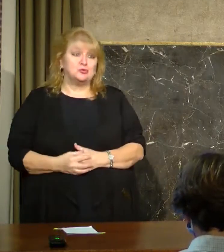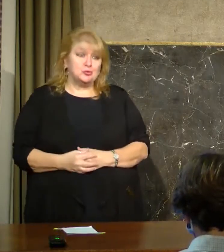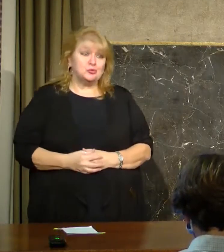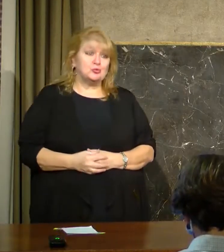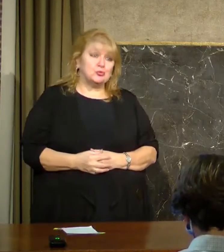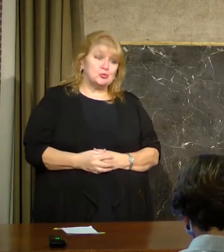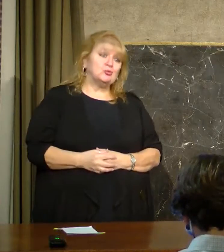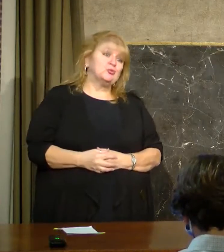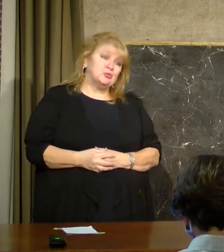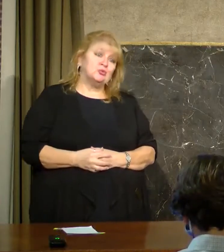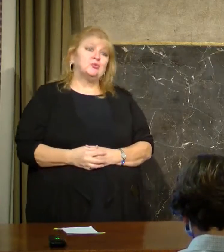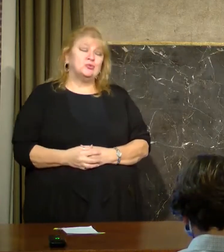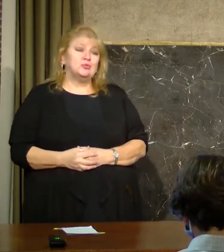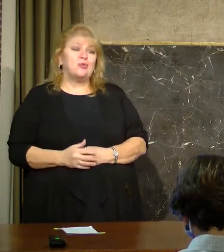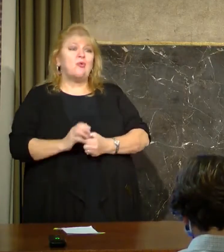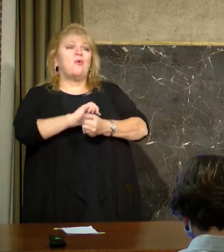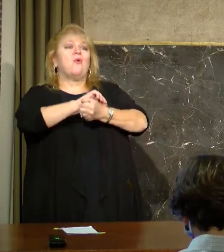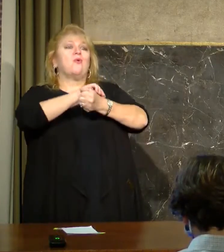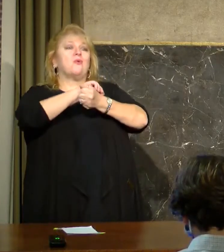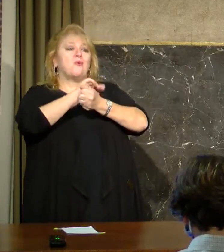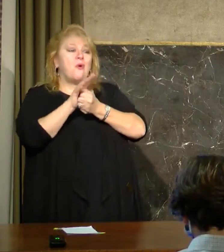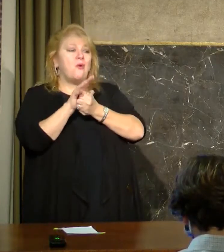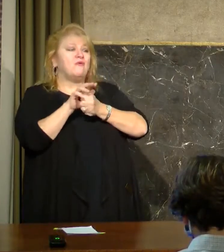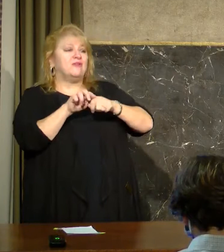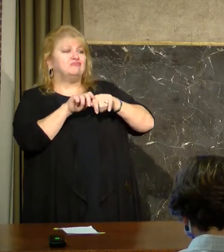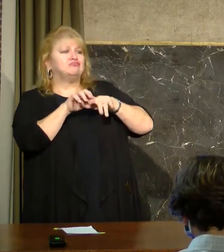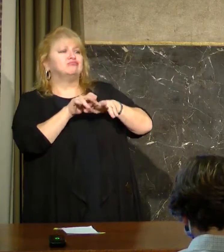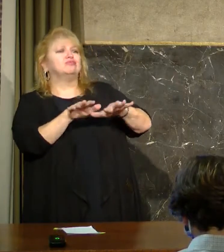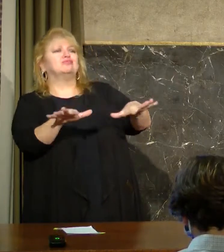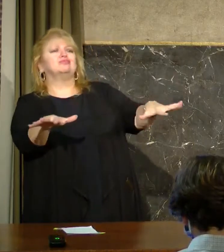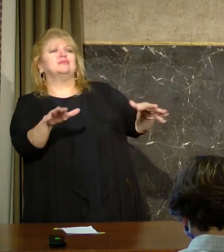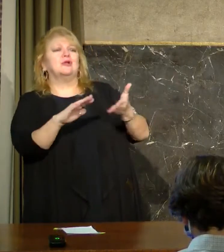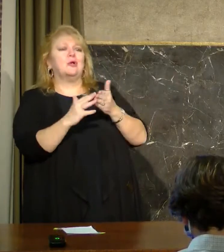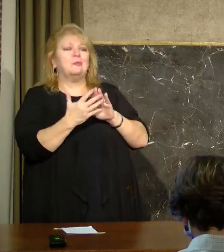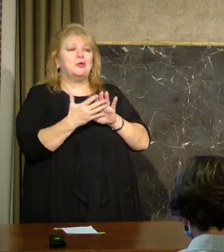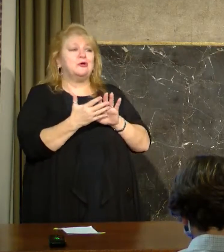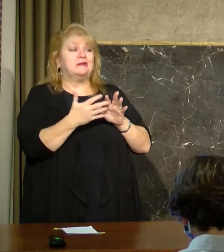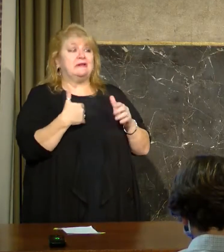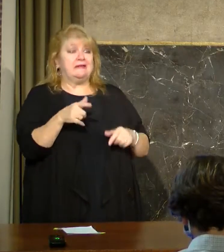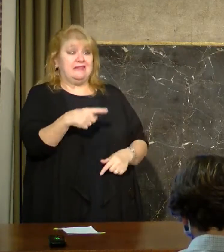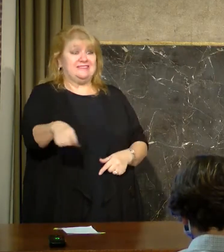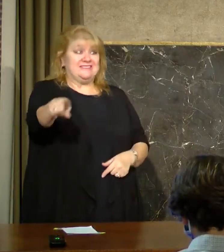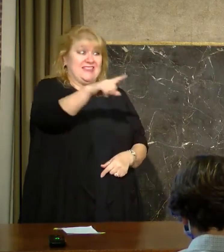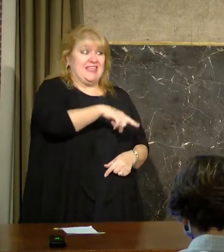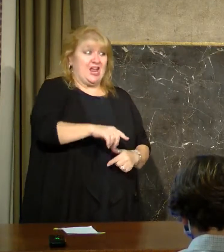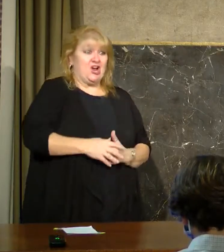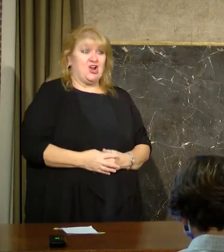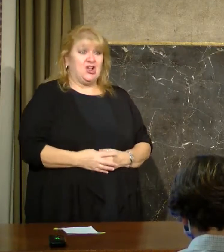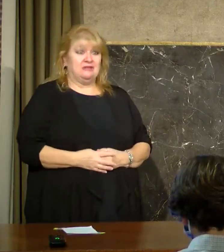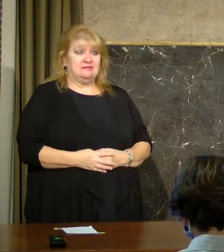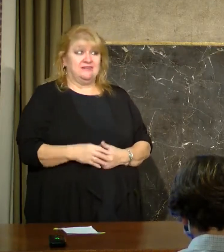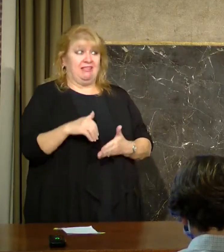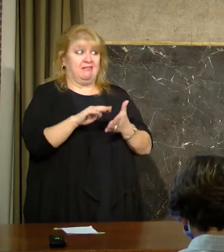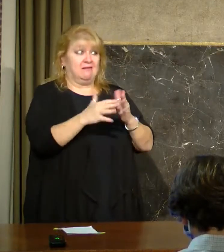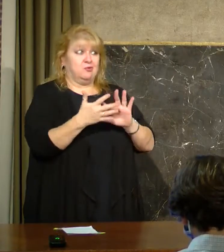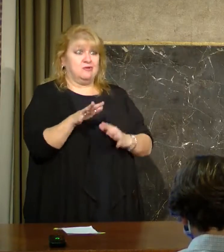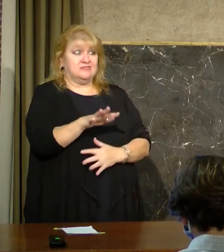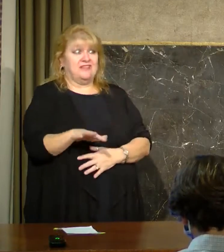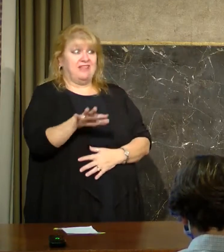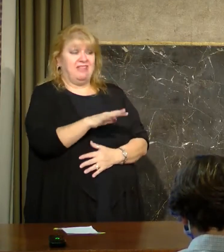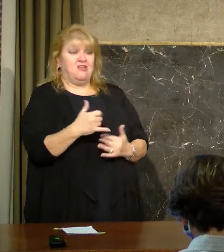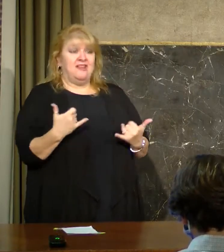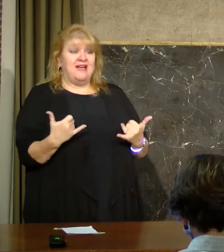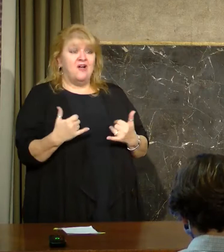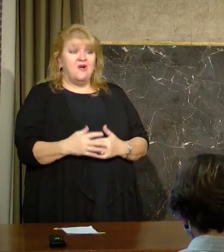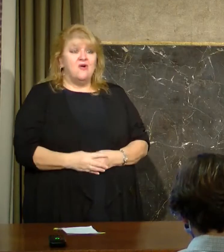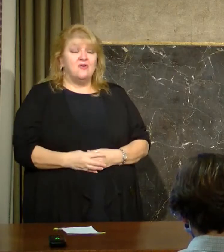tremendous amounts of COVID in our community. Community spread is a real issue right now